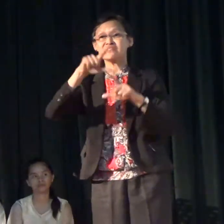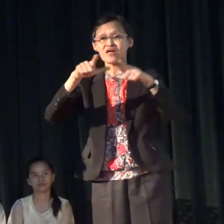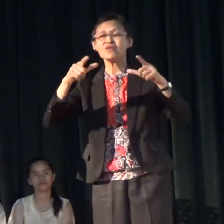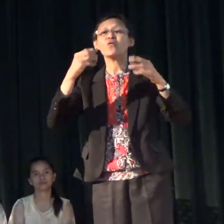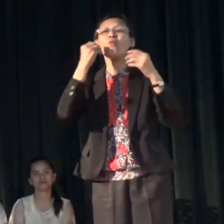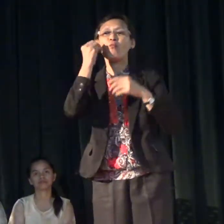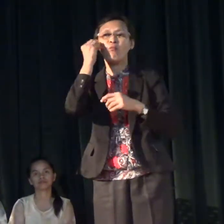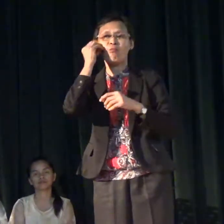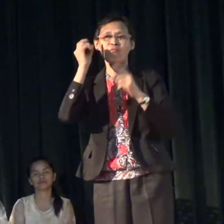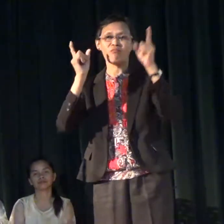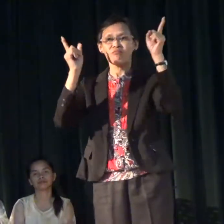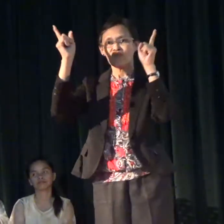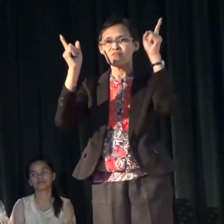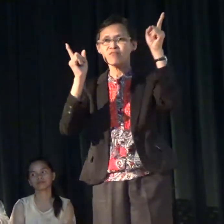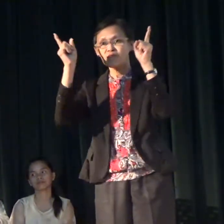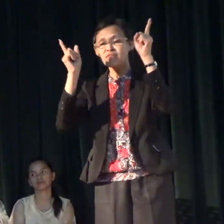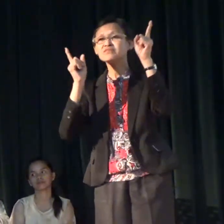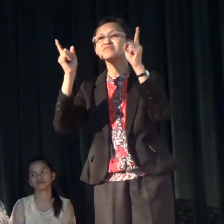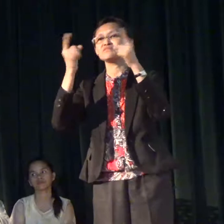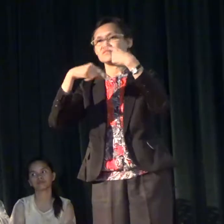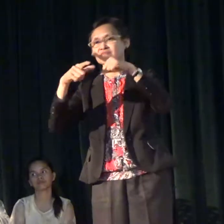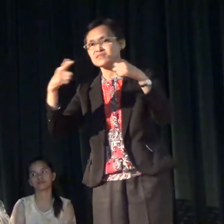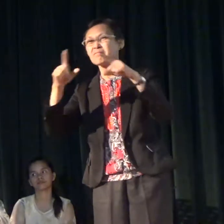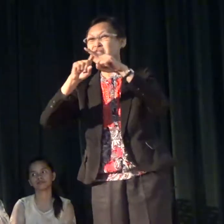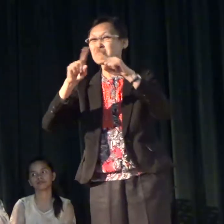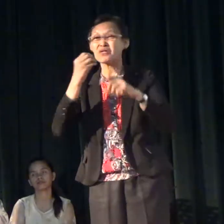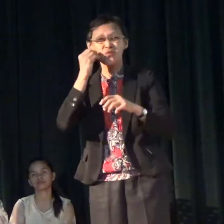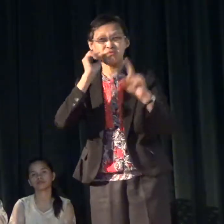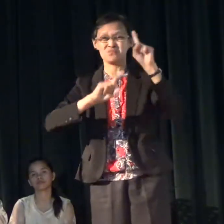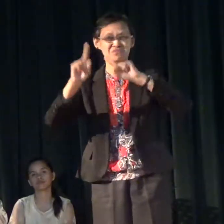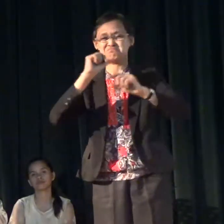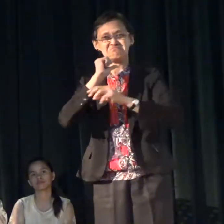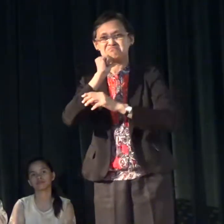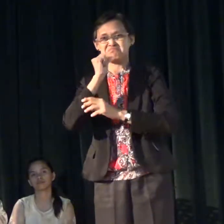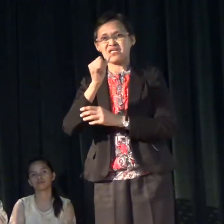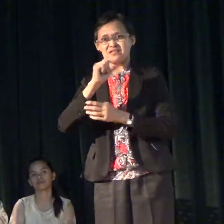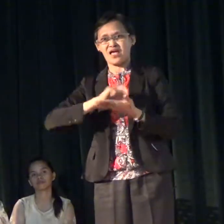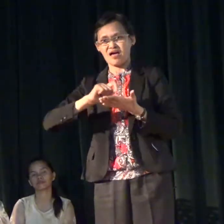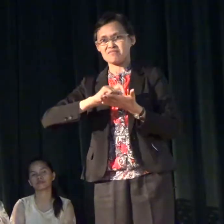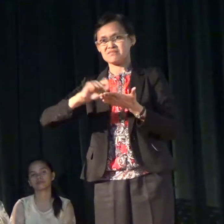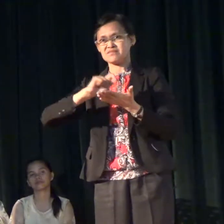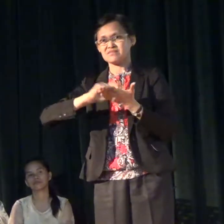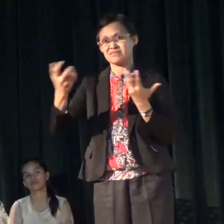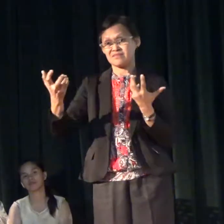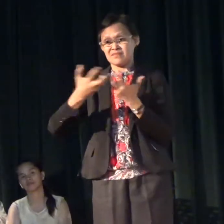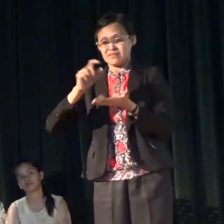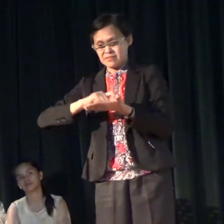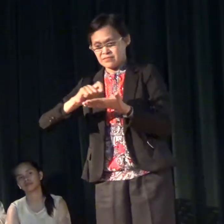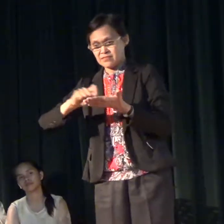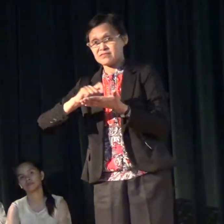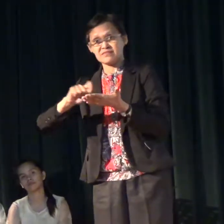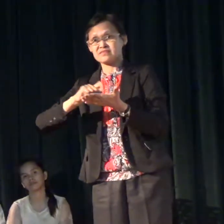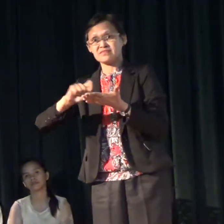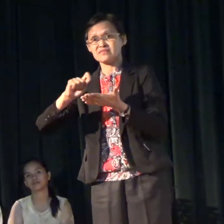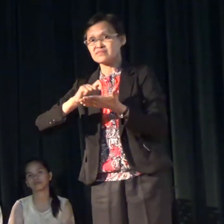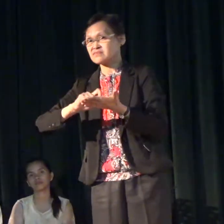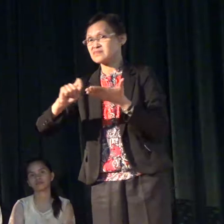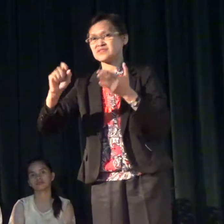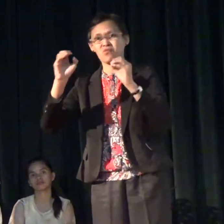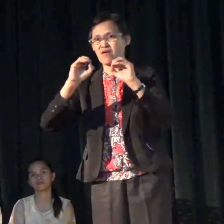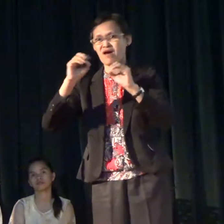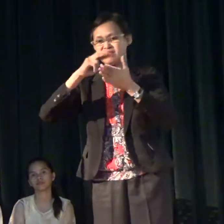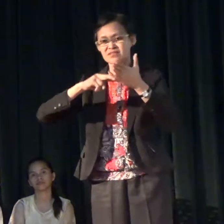signs. However, home signs do not have a written version. Walang reading and